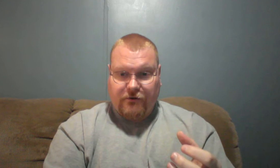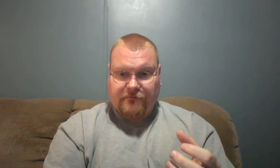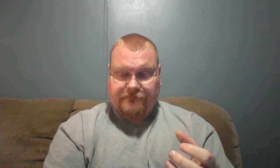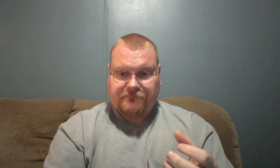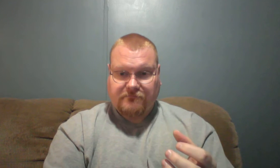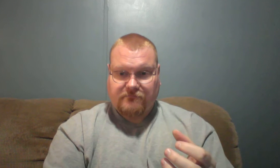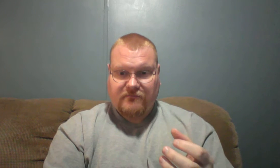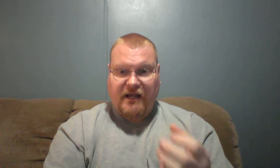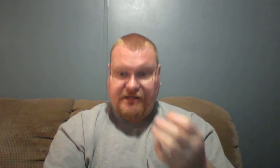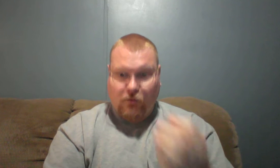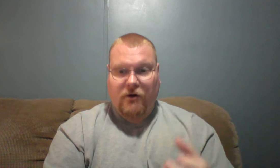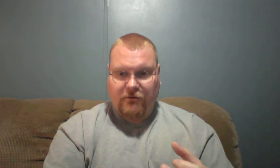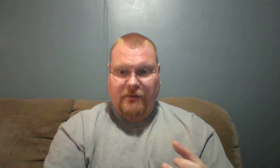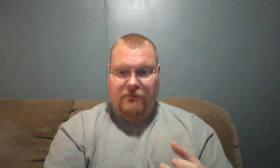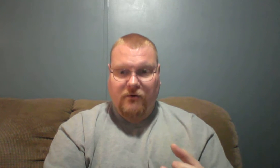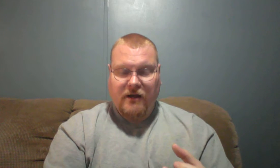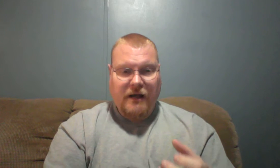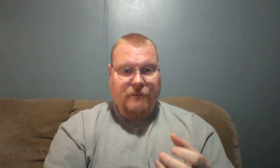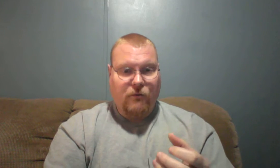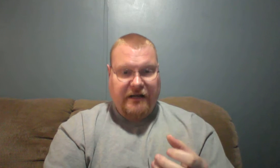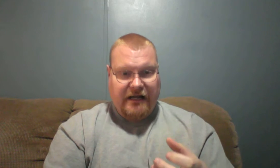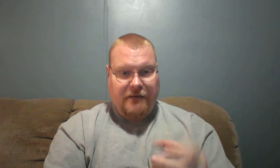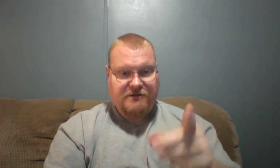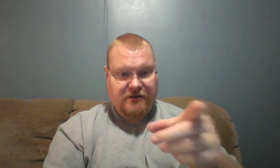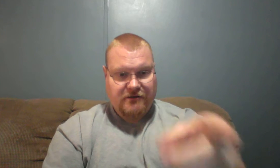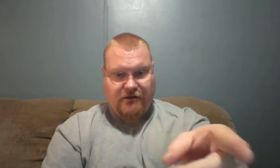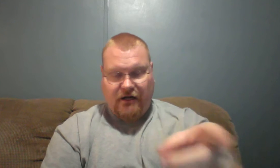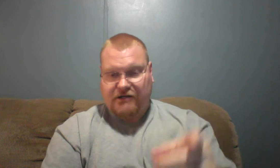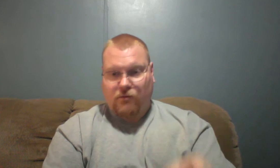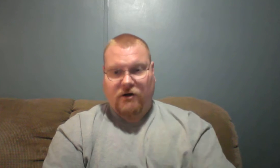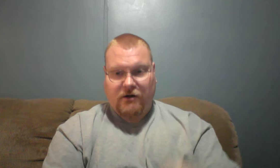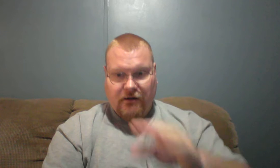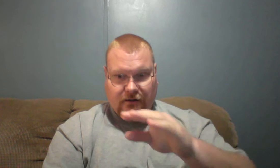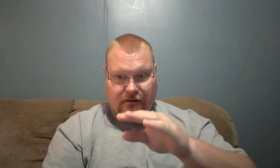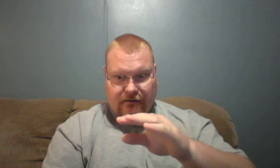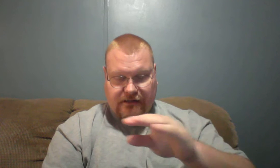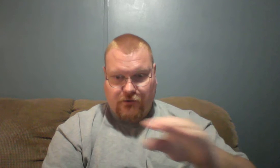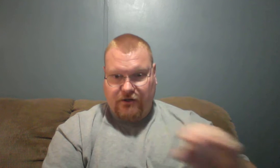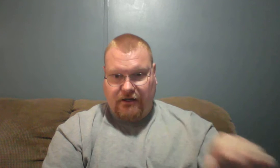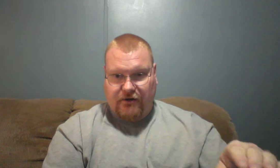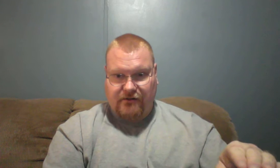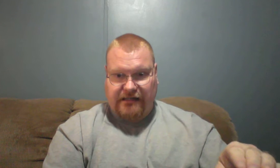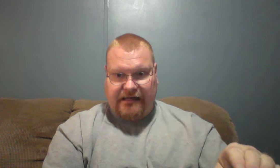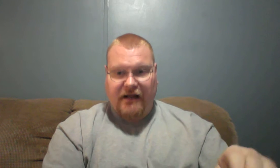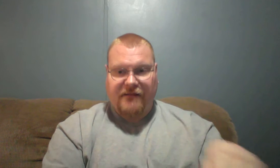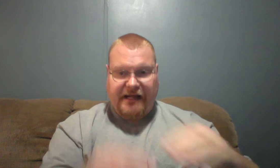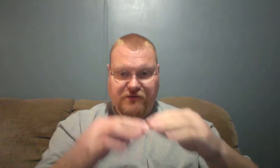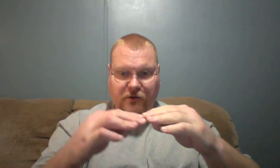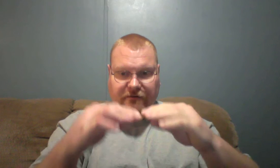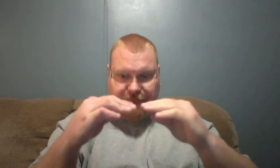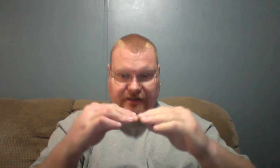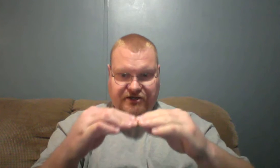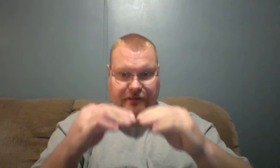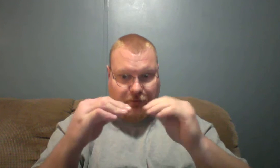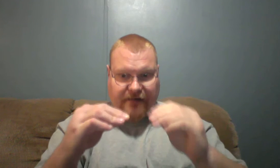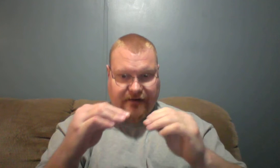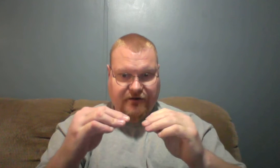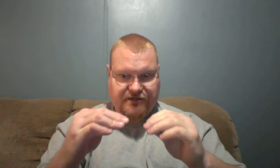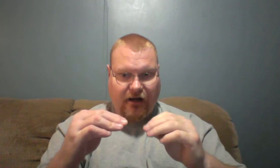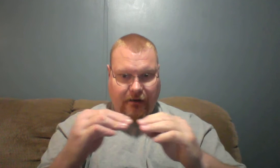and to work with people. But when it comes to God's word, that's where you've to draw the line. That's where the friendship right there stops.